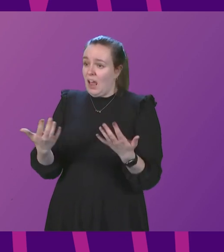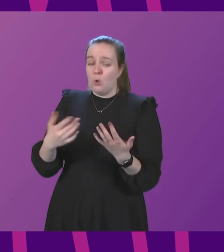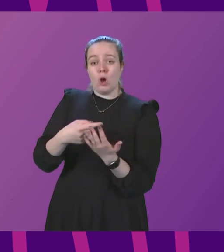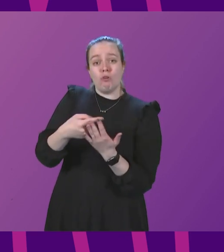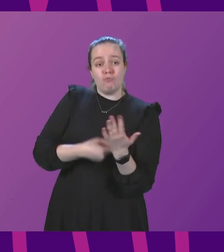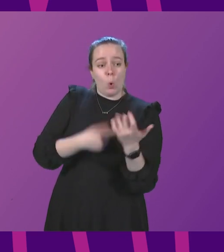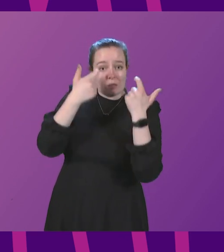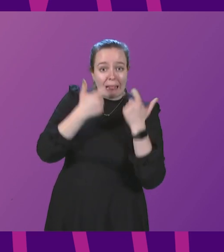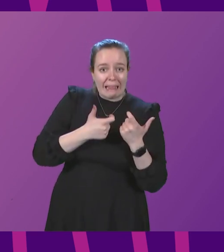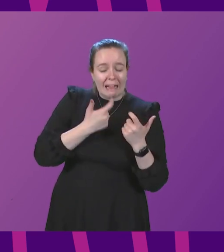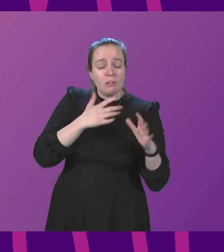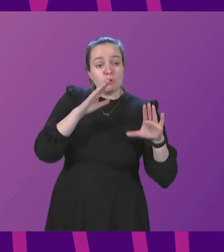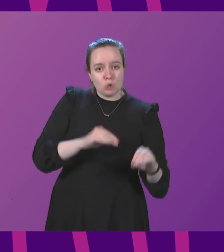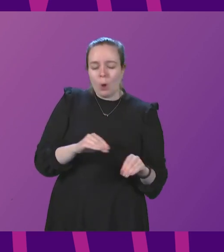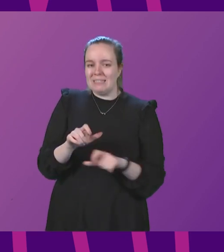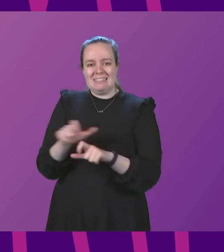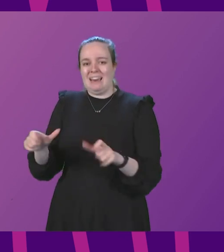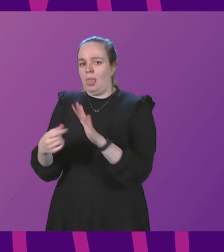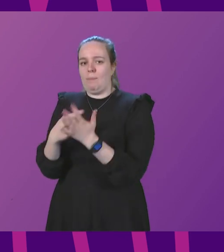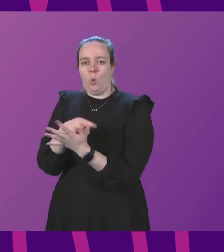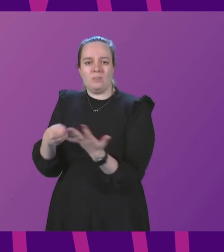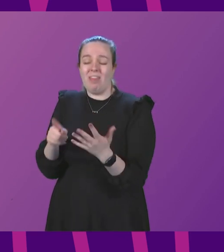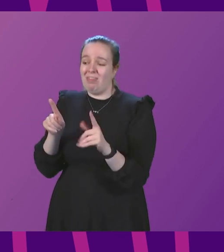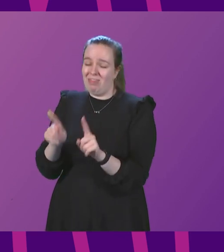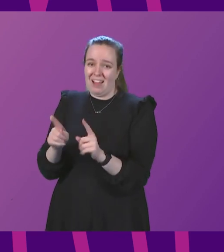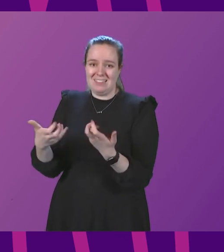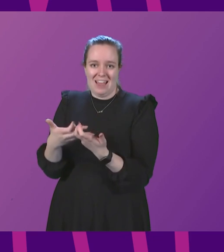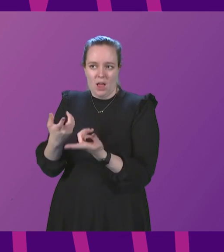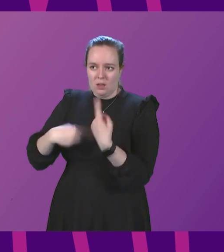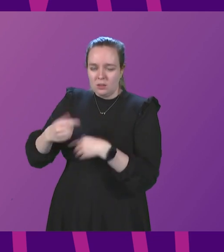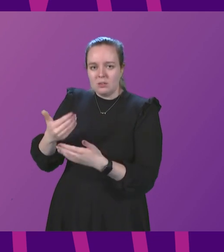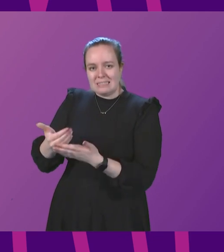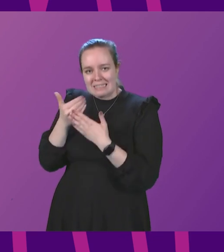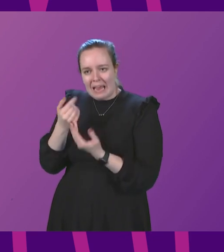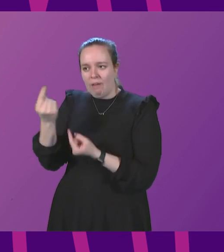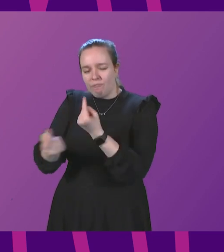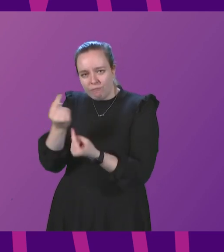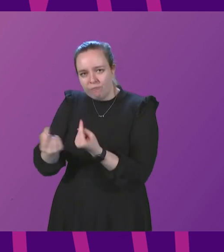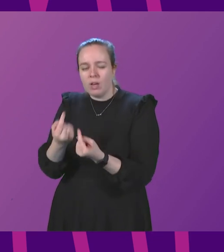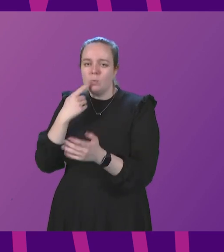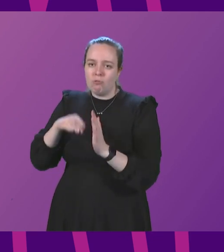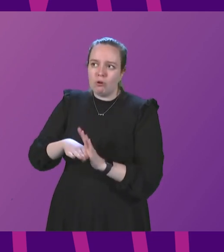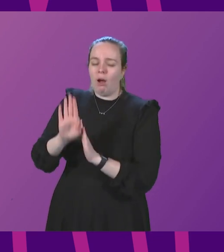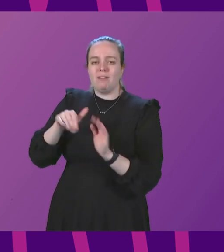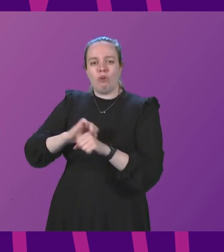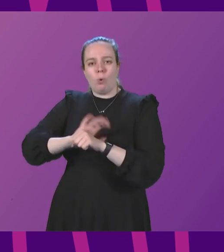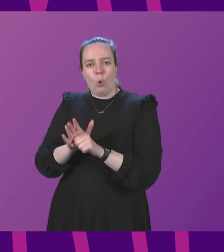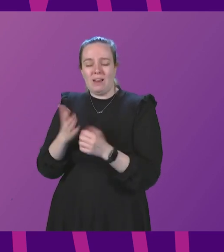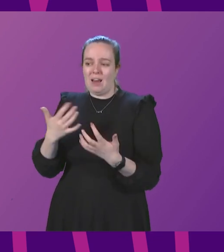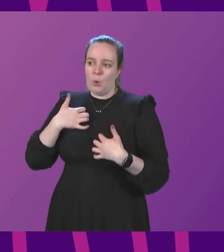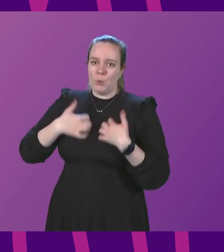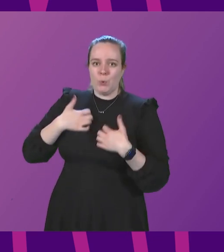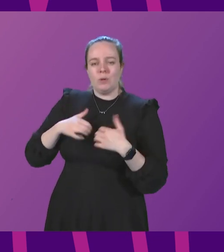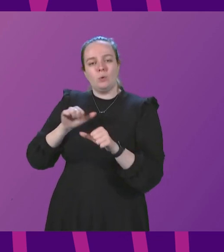the remaining legal requirements. It is how we keep ourselves and each other safe as we recover from COVID and look forward now together